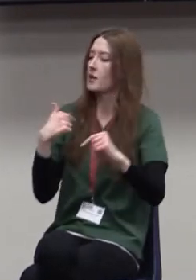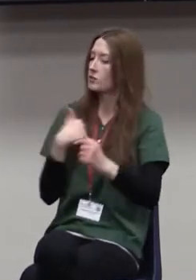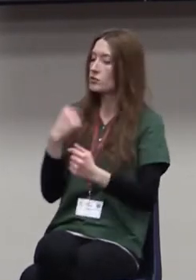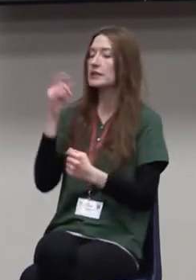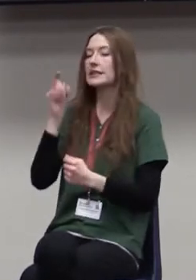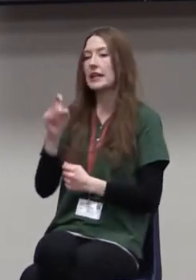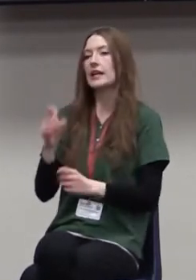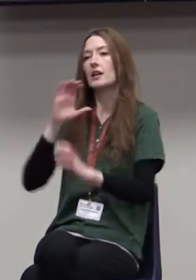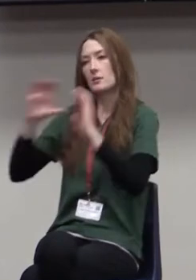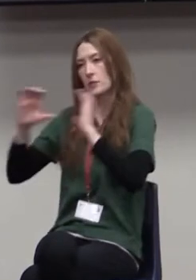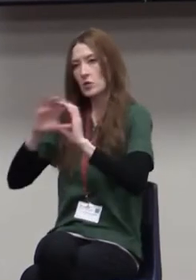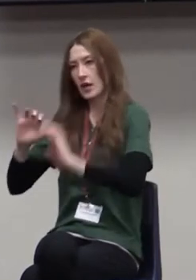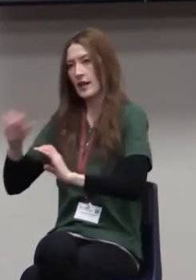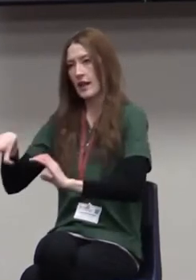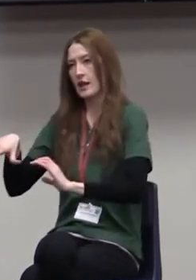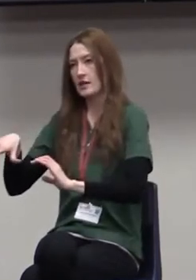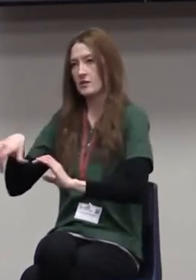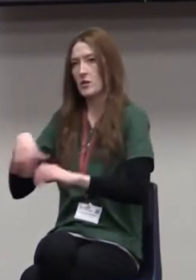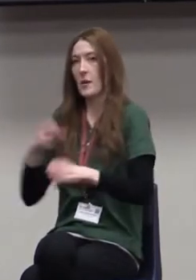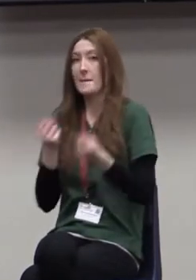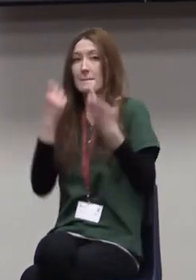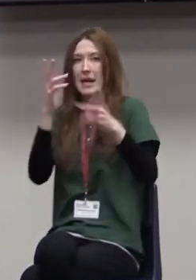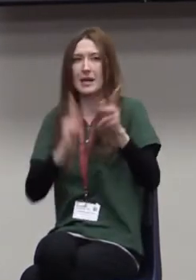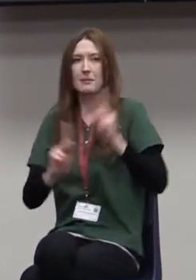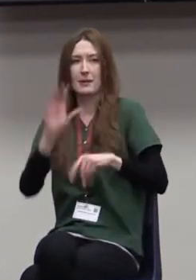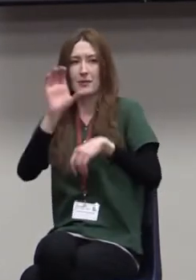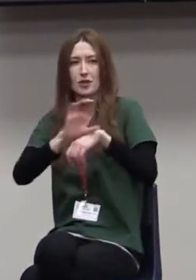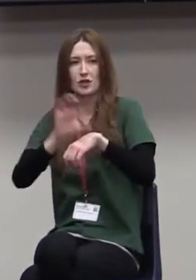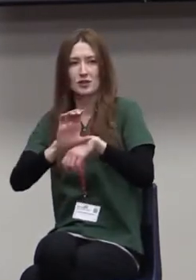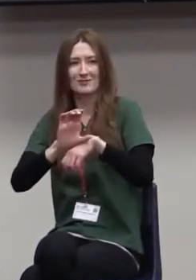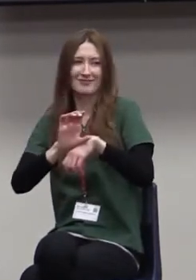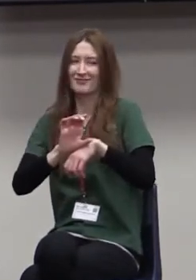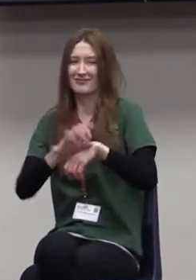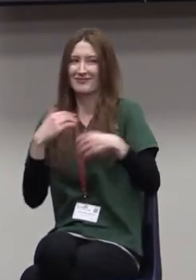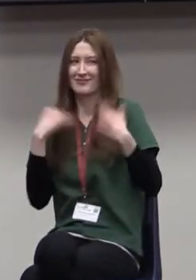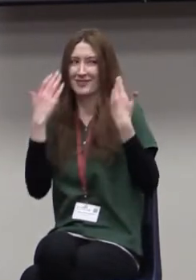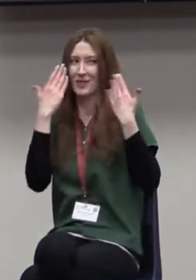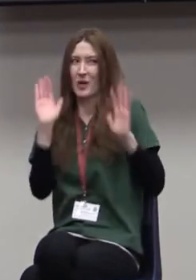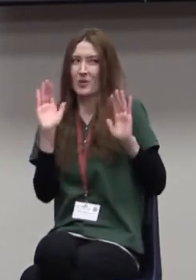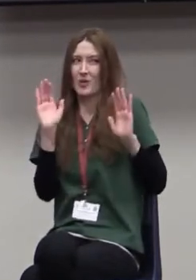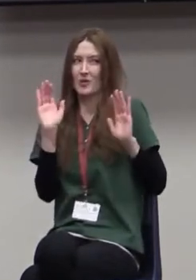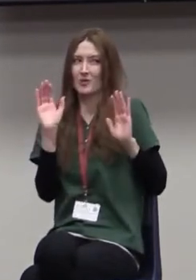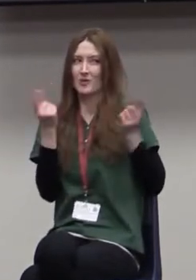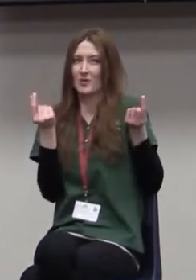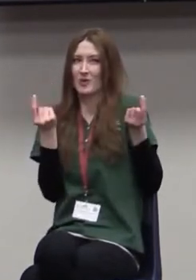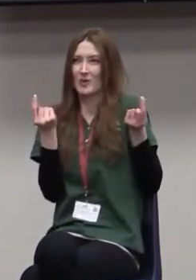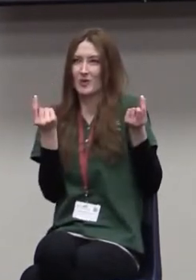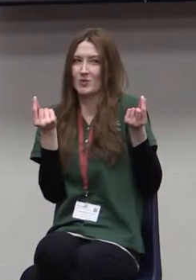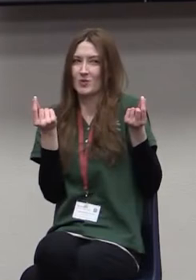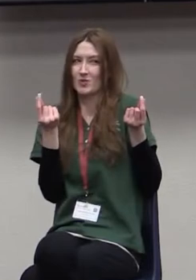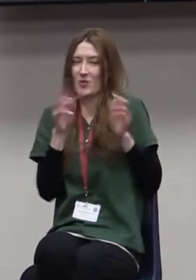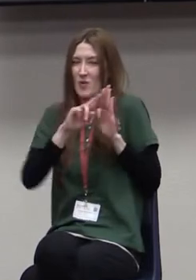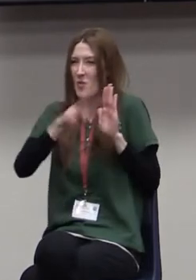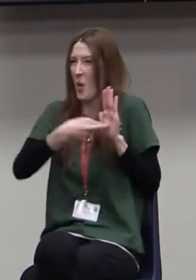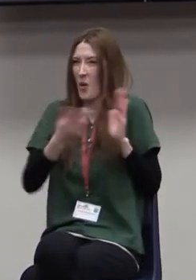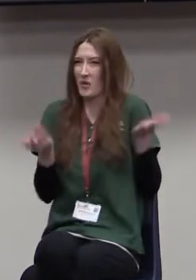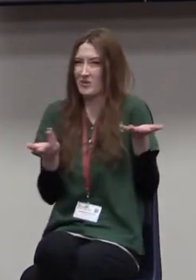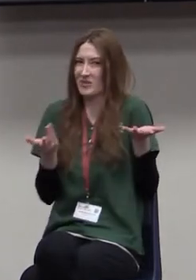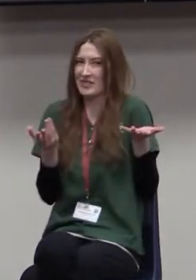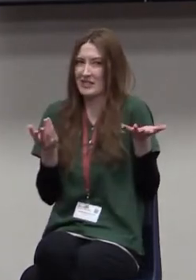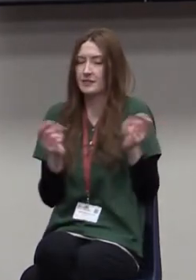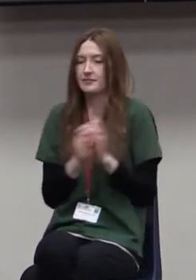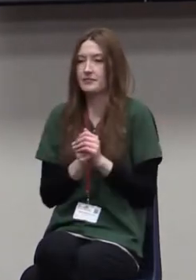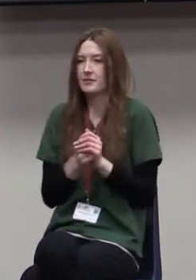congregation is they don't know how. They don't know what they're supposed to do. And we never take the time to really